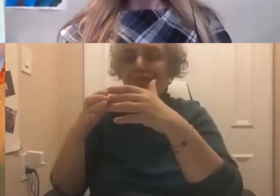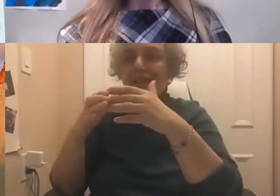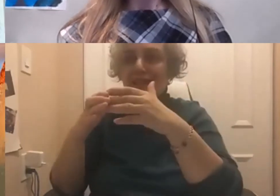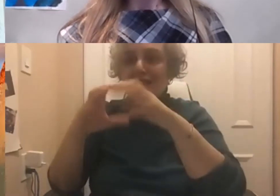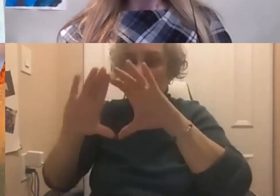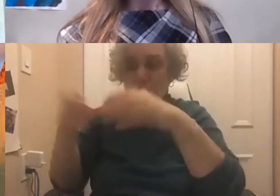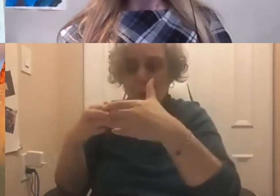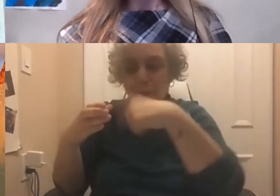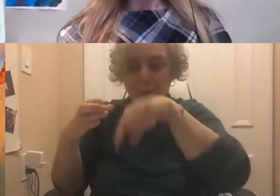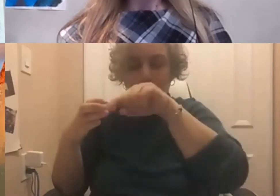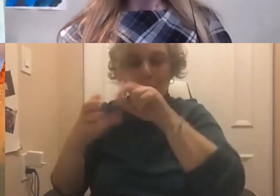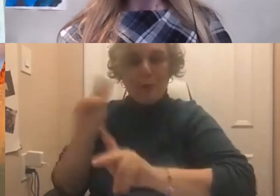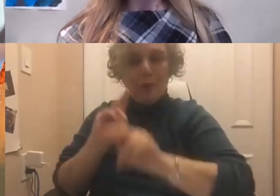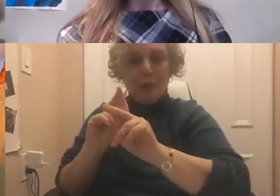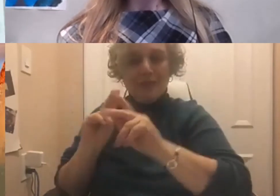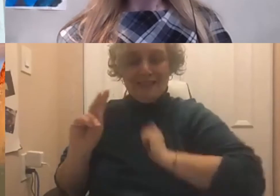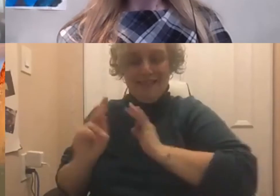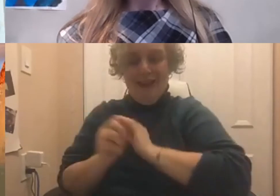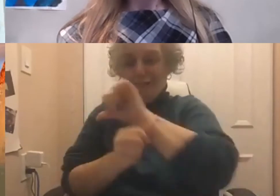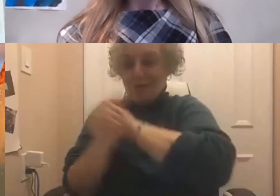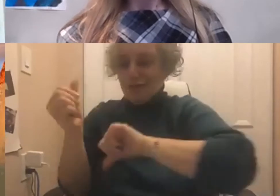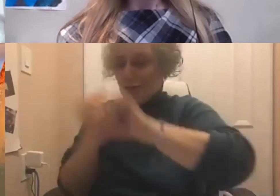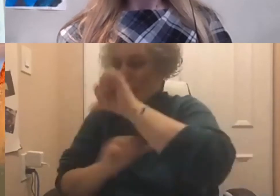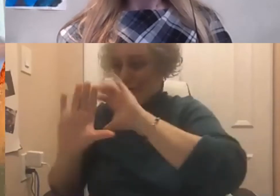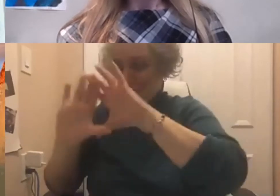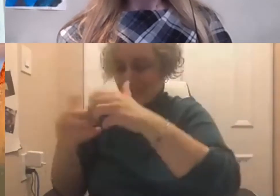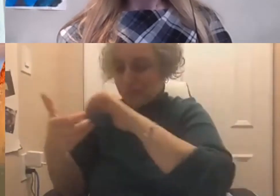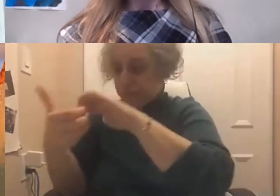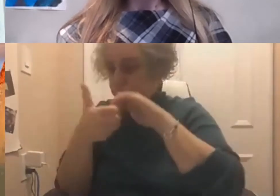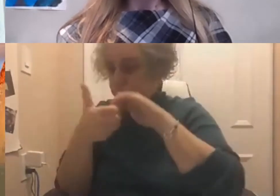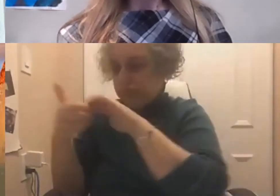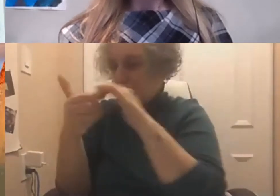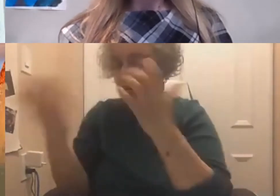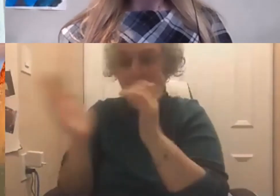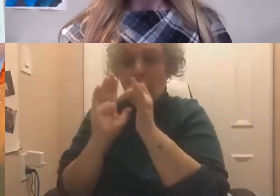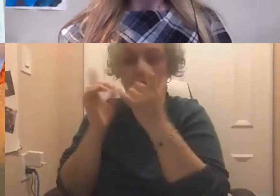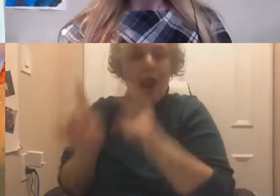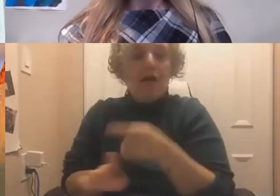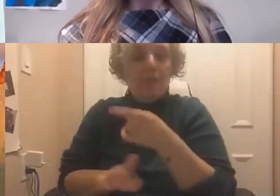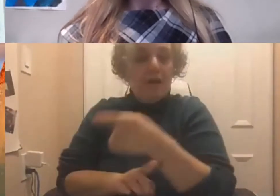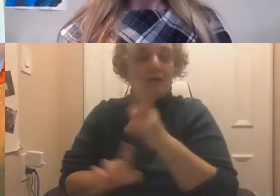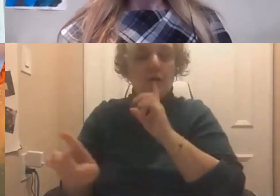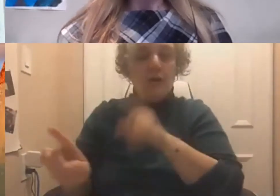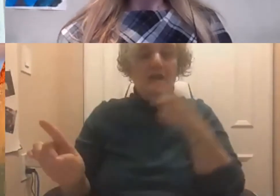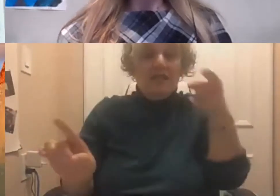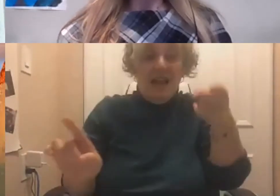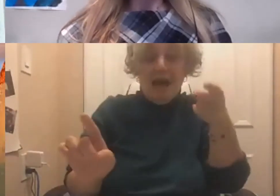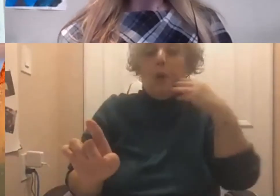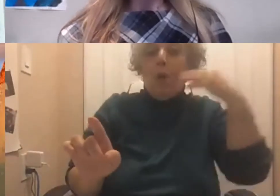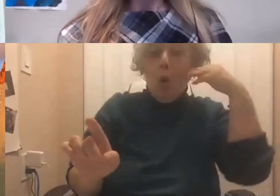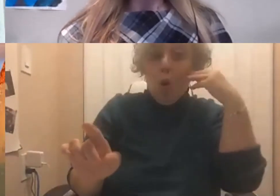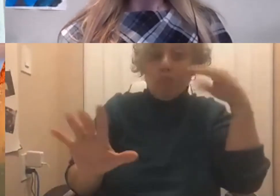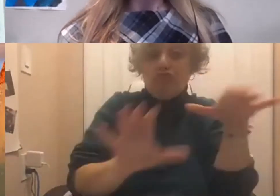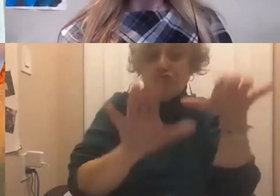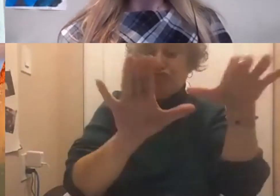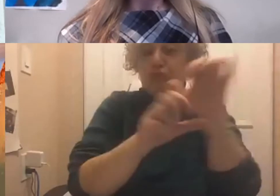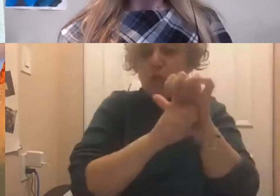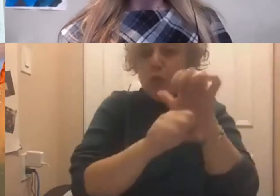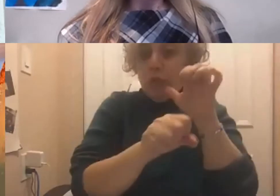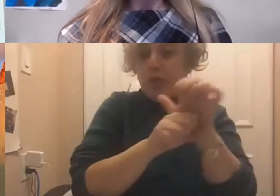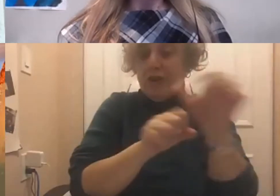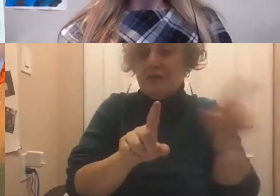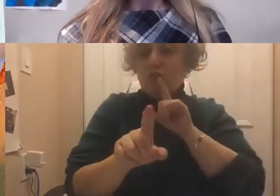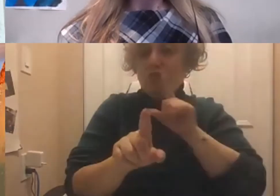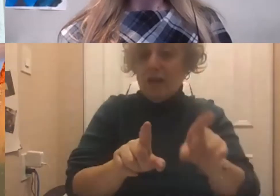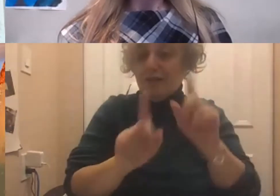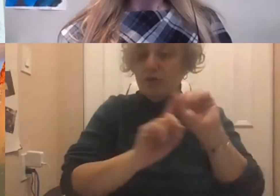When there are two realities instead of one reality, everybody's part of